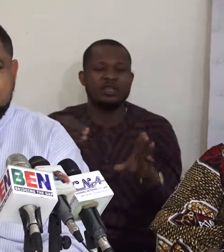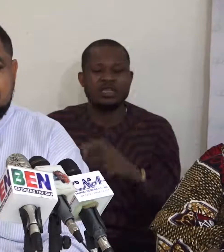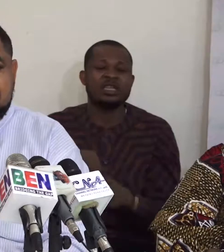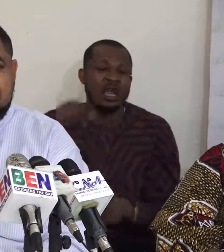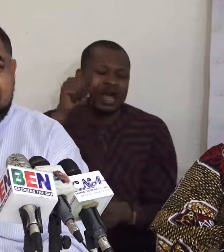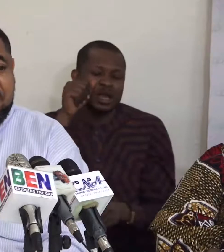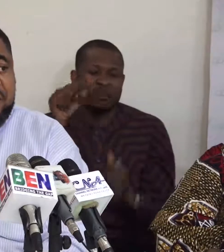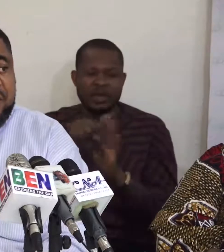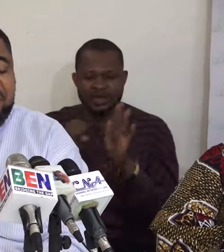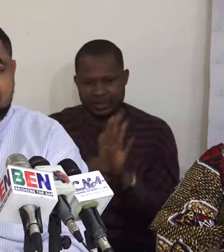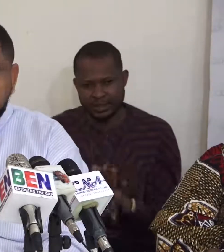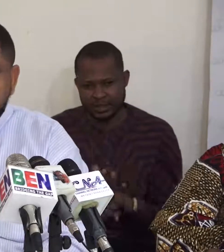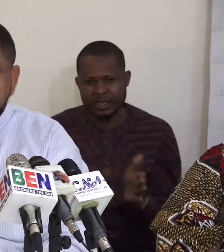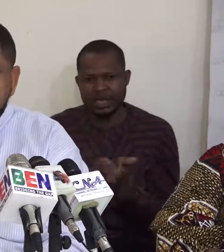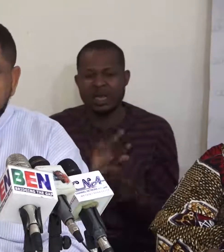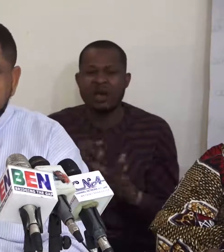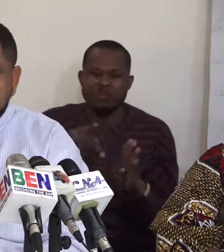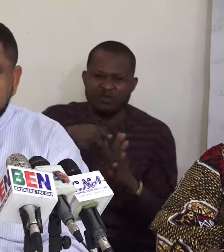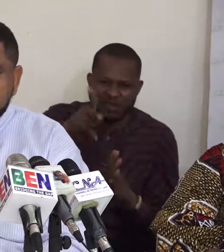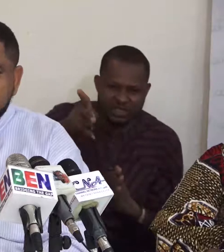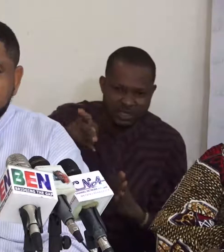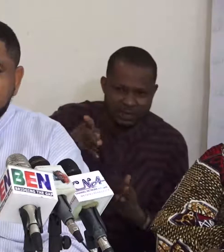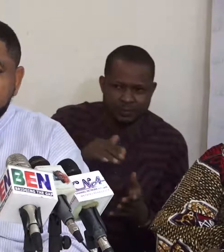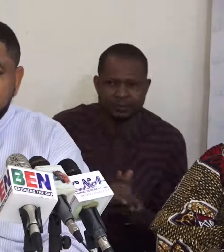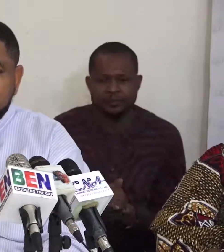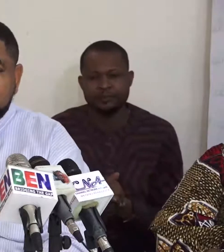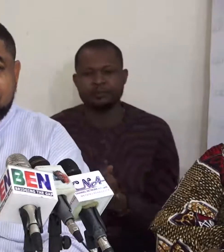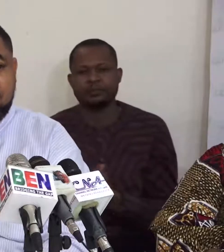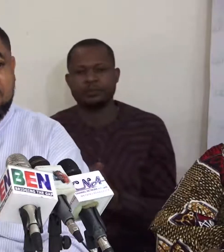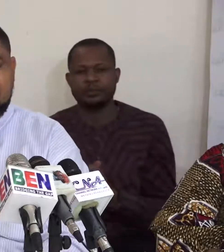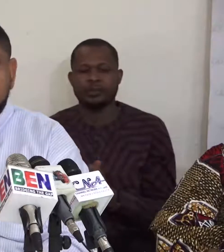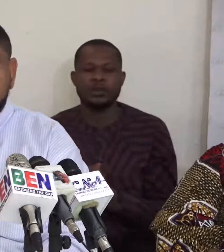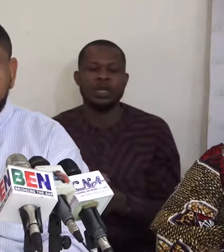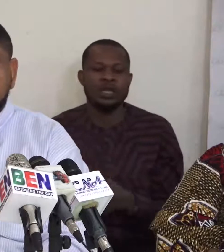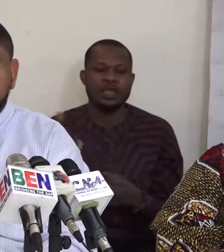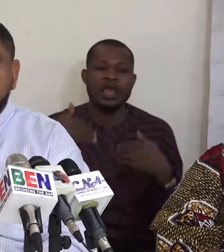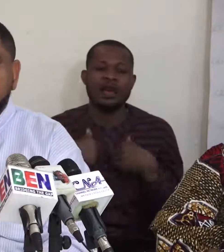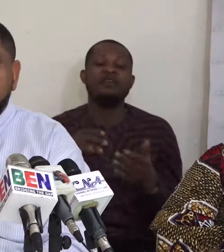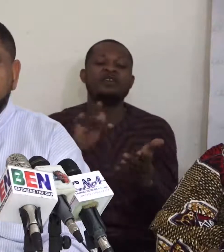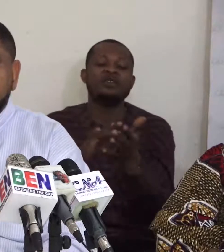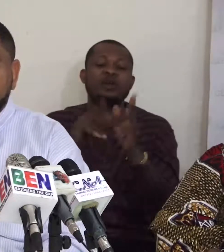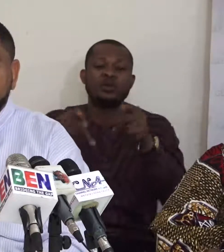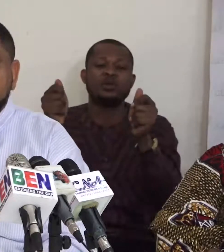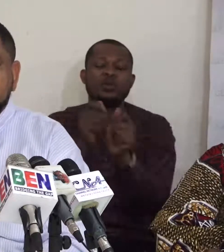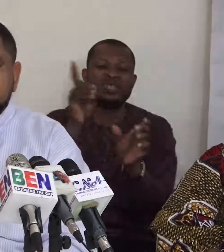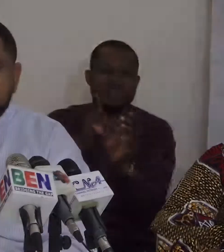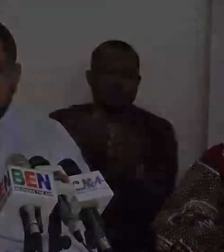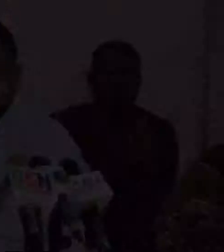And using the words of IFA, treated persons with disabilities with high regard. total premiums, the So Tem Useullaverty Why